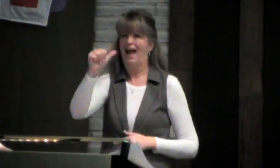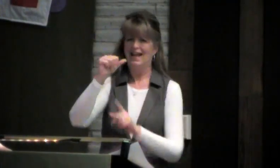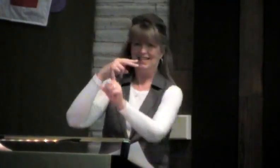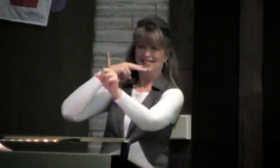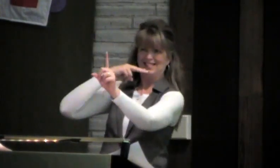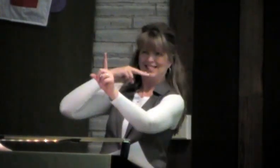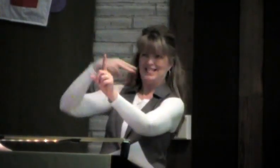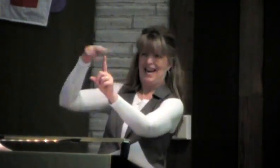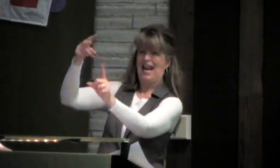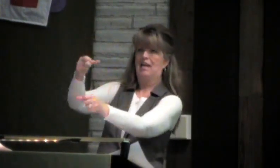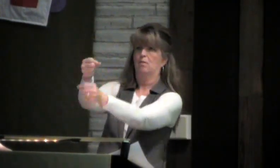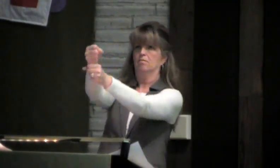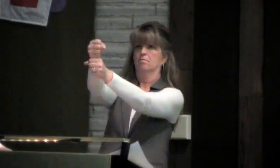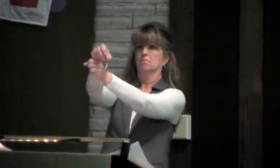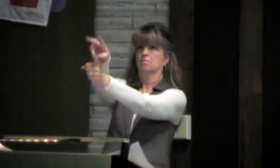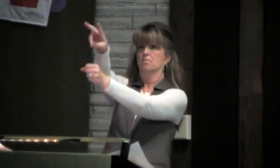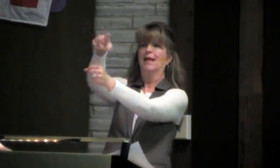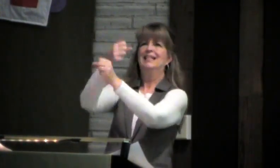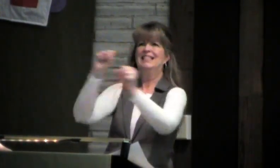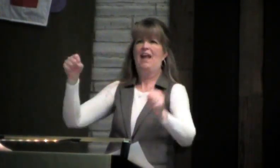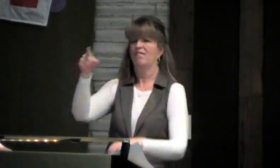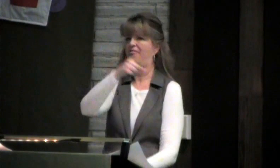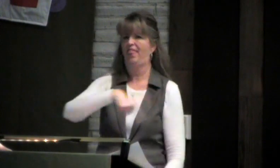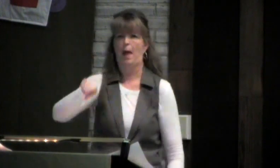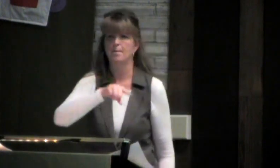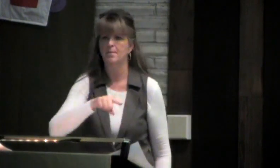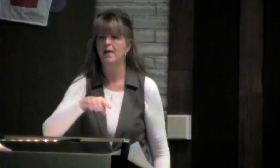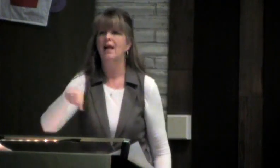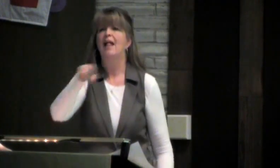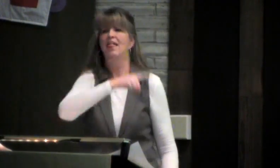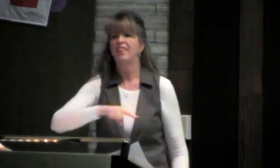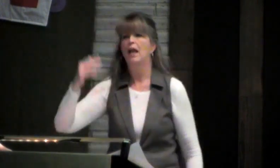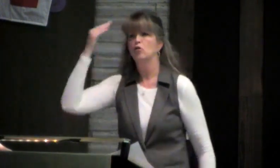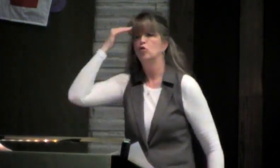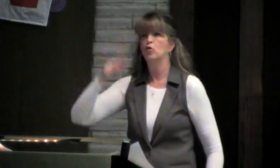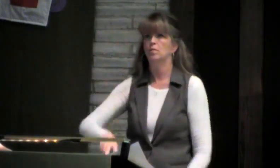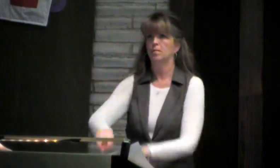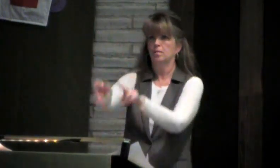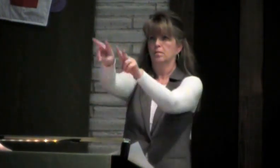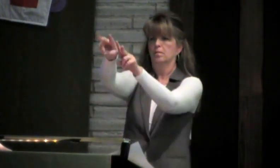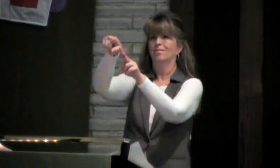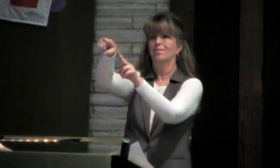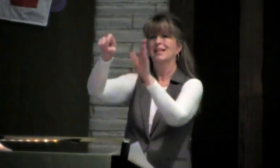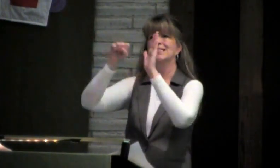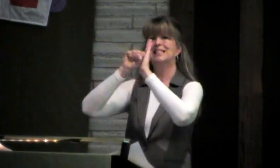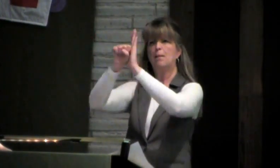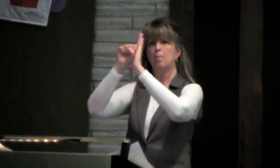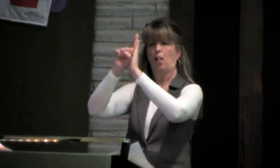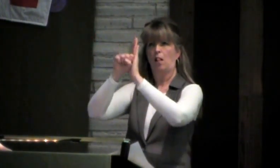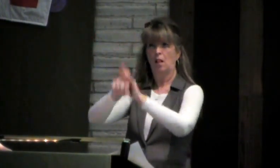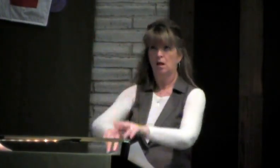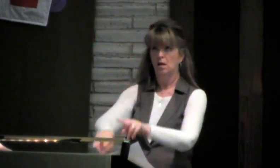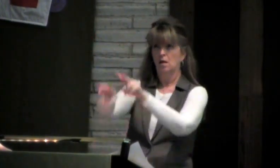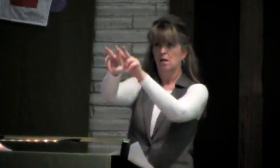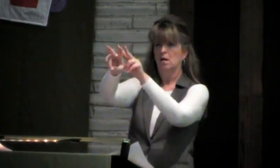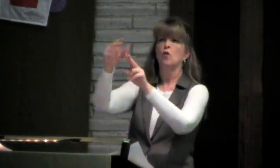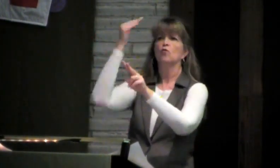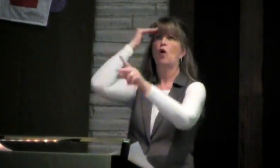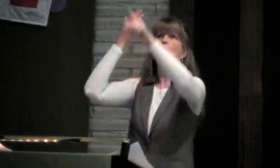people knew that the snake did not save them. They knew that it was just a visual